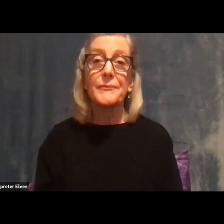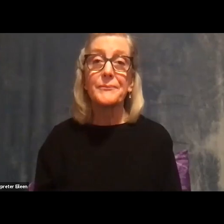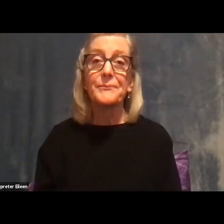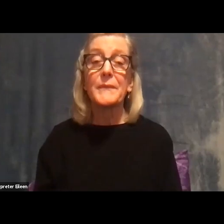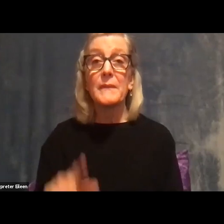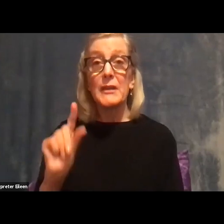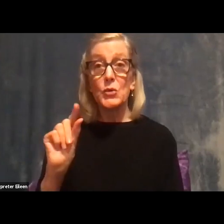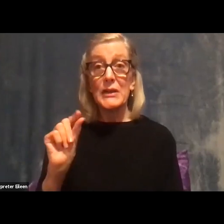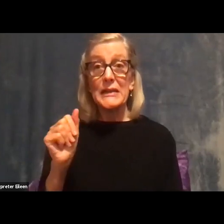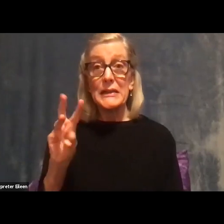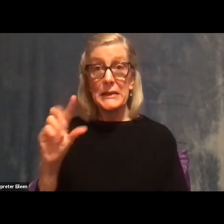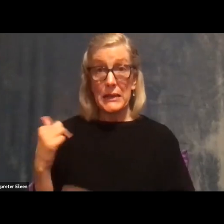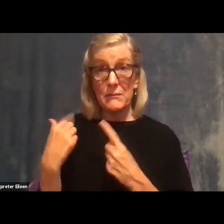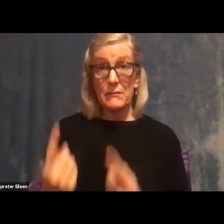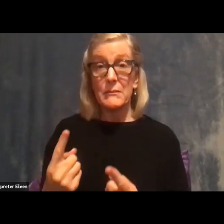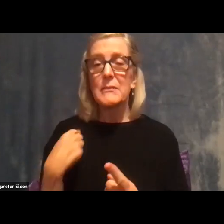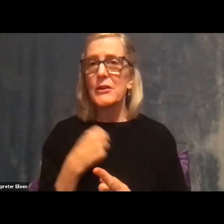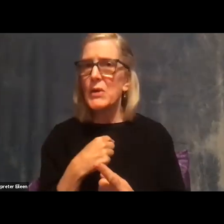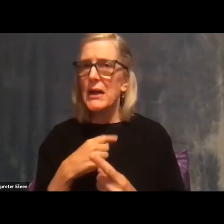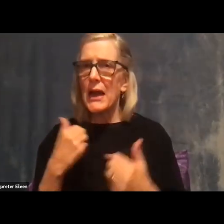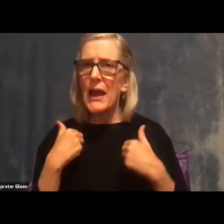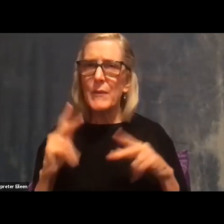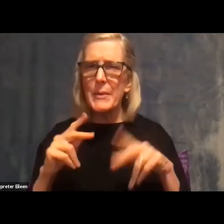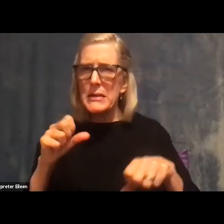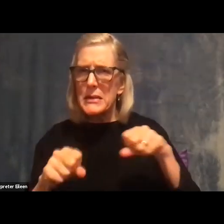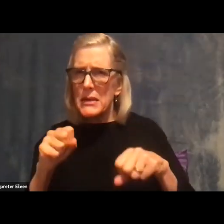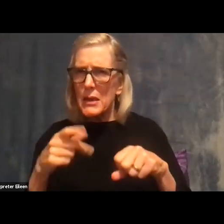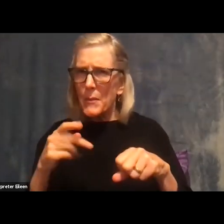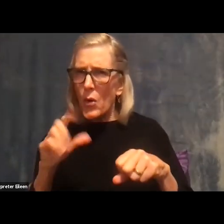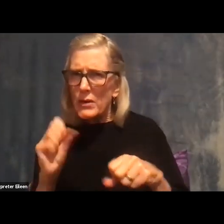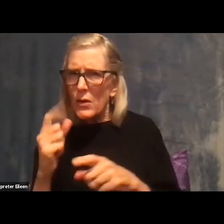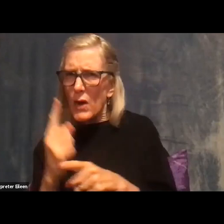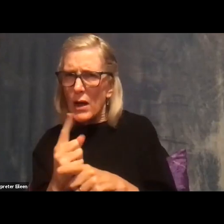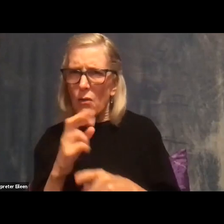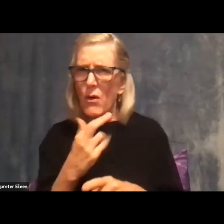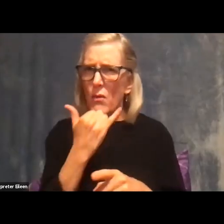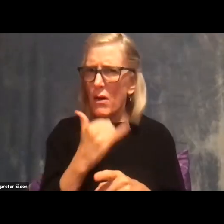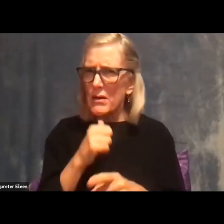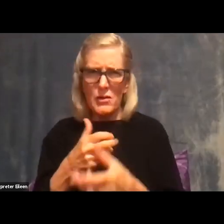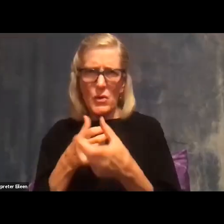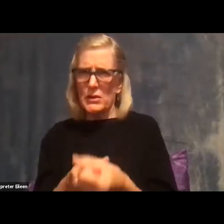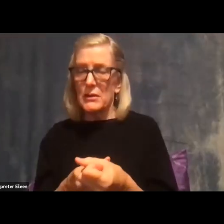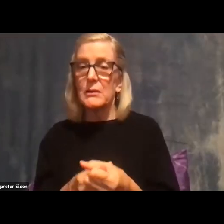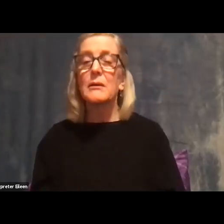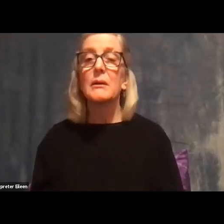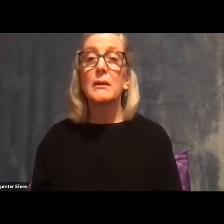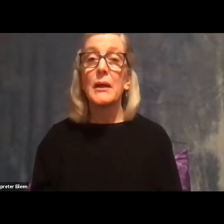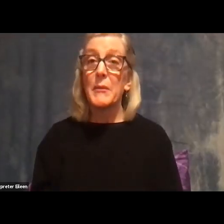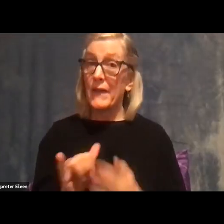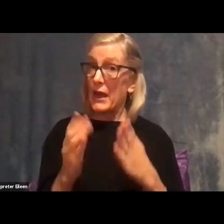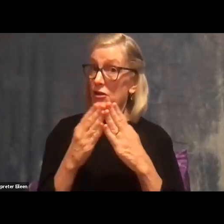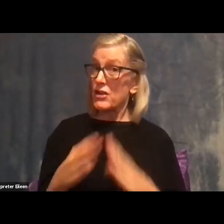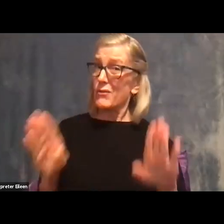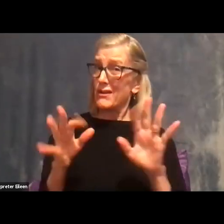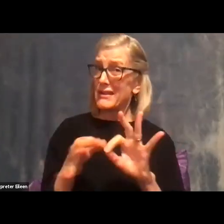lot of people saying things like we can't trust the polls and the polls are always wrong, but these generalizations don't really tell the whole story